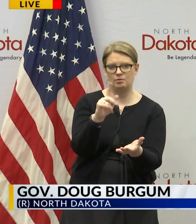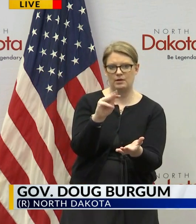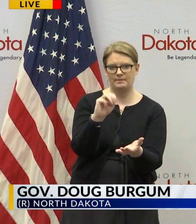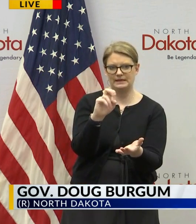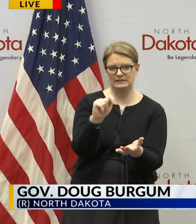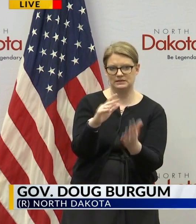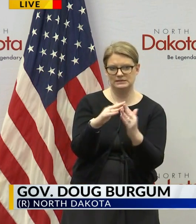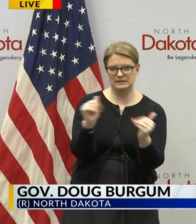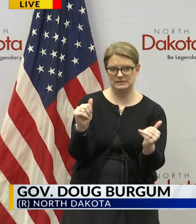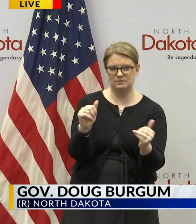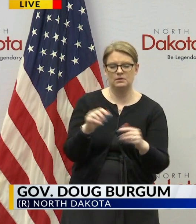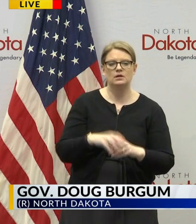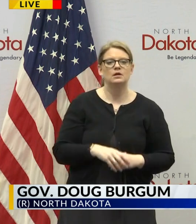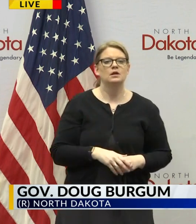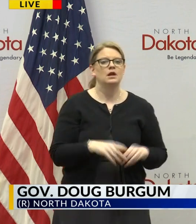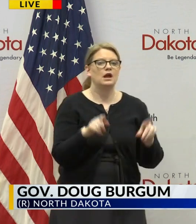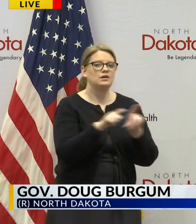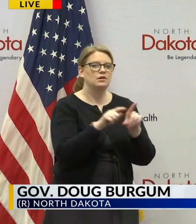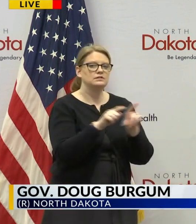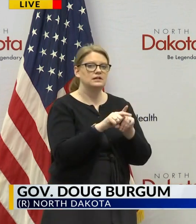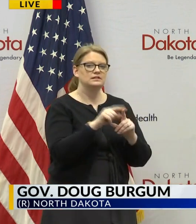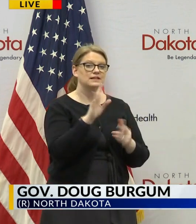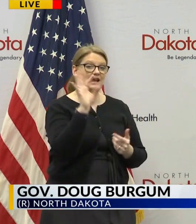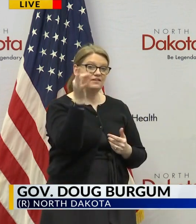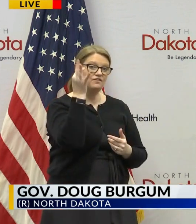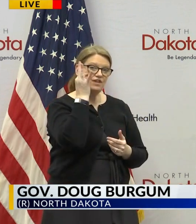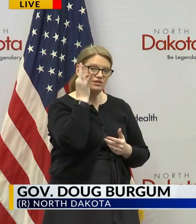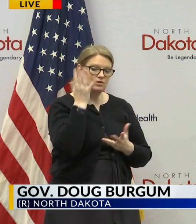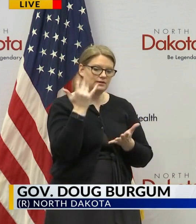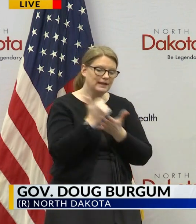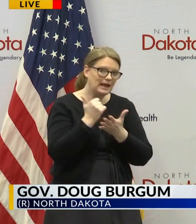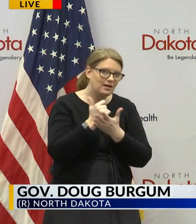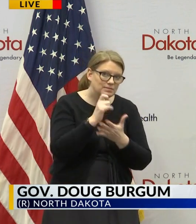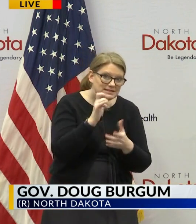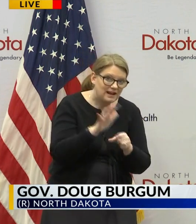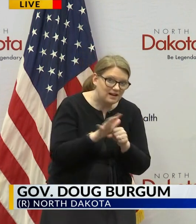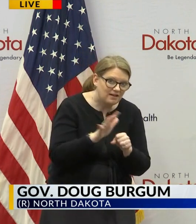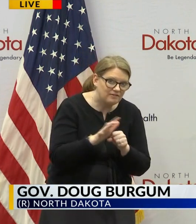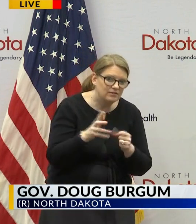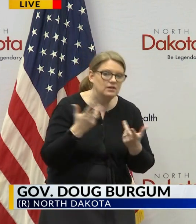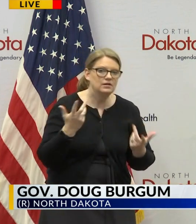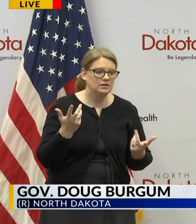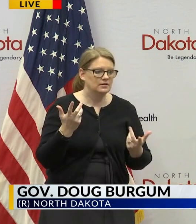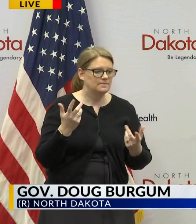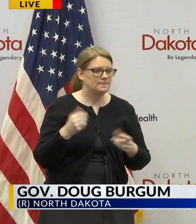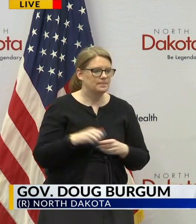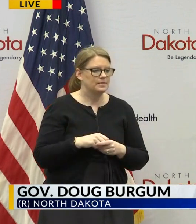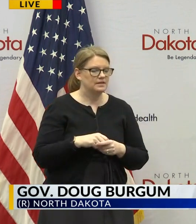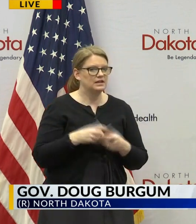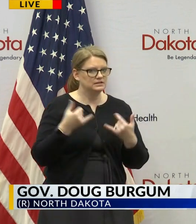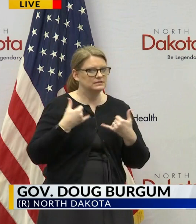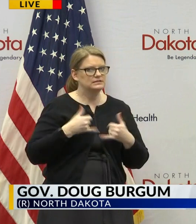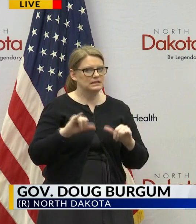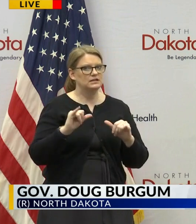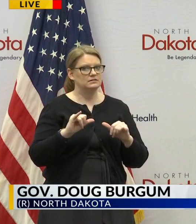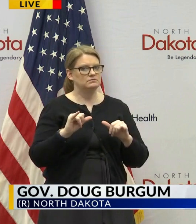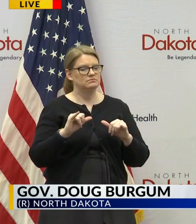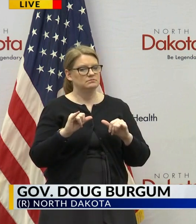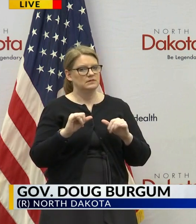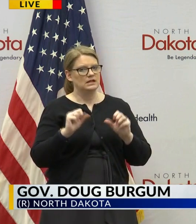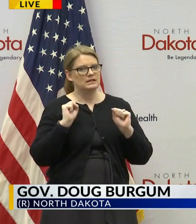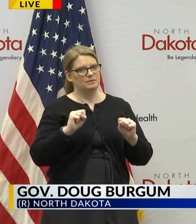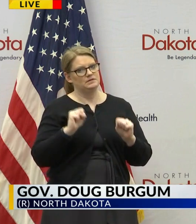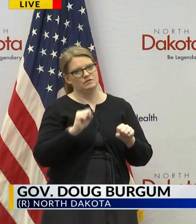and secondly if that federal backstop isn't enough there is the existing statutory ability